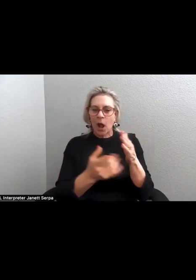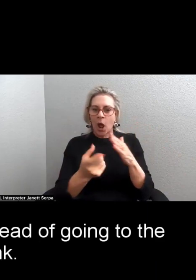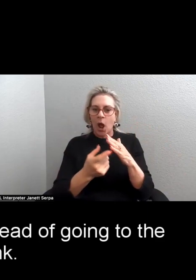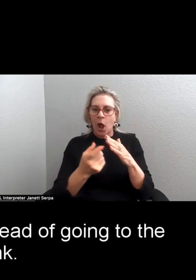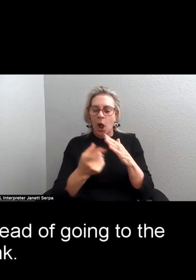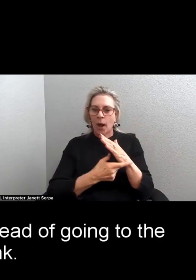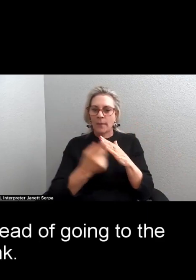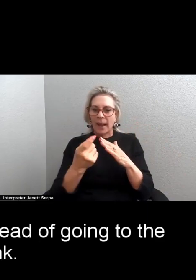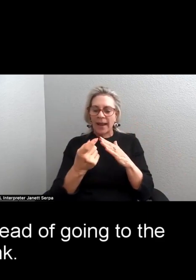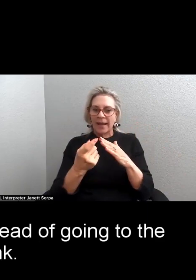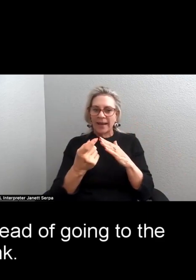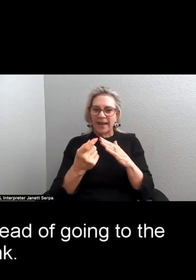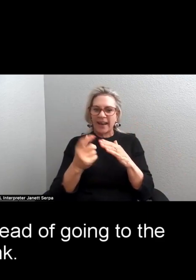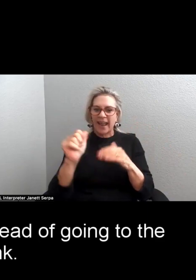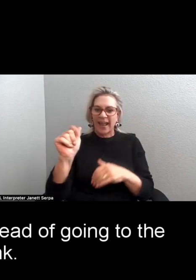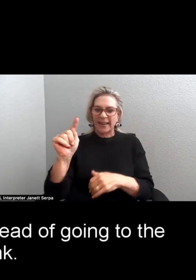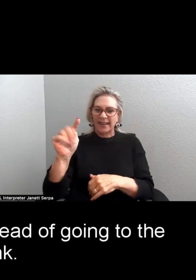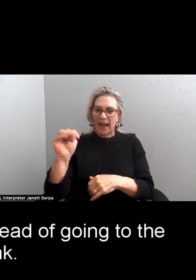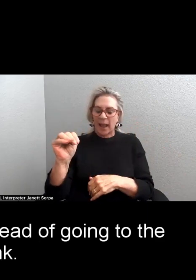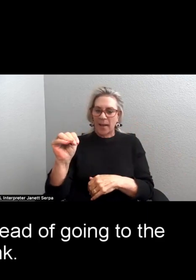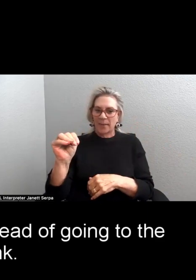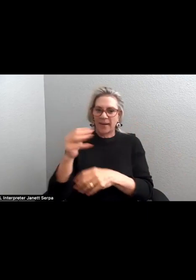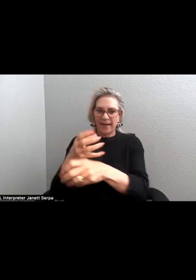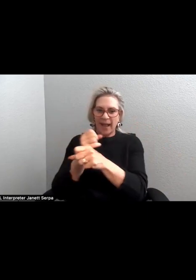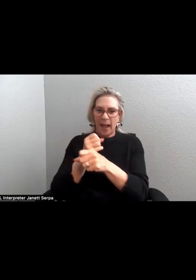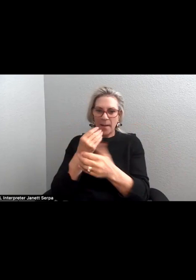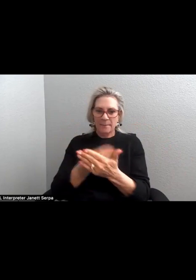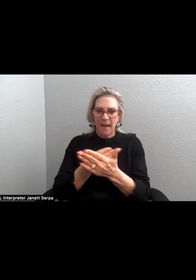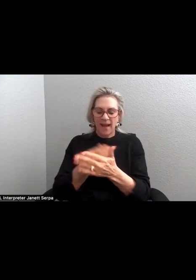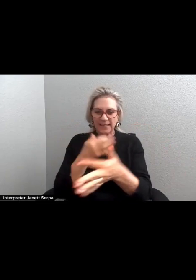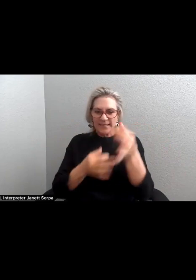to withdraw money instead of going to the bank.